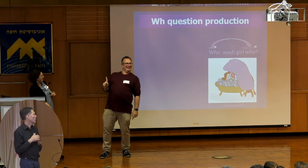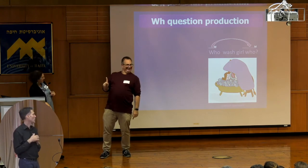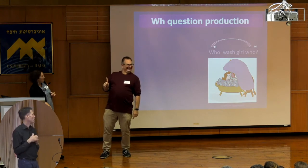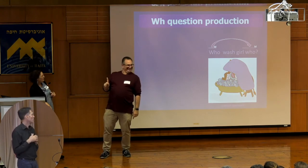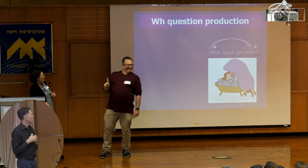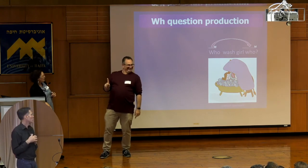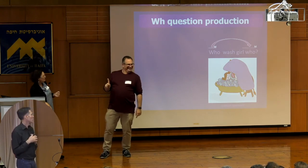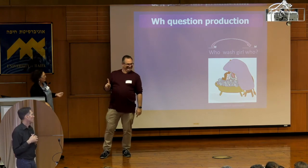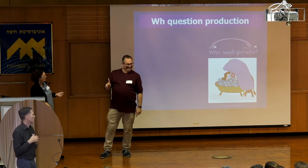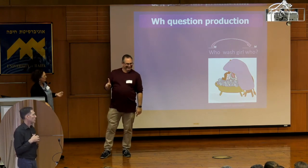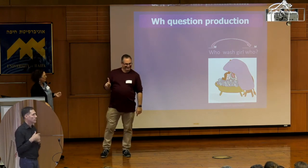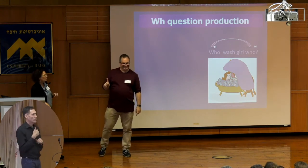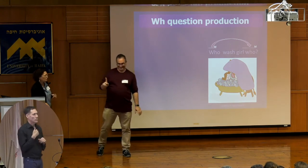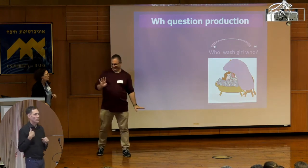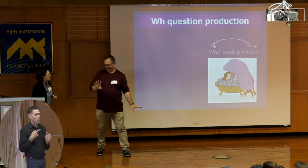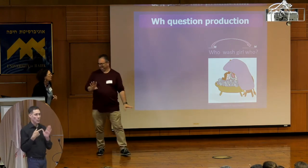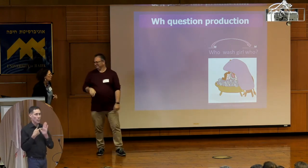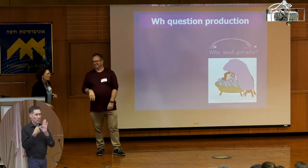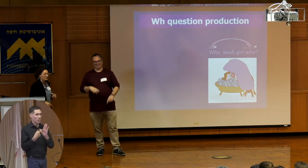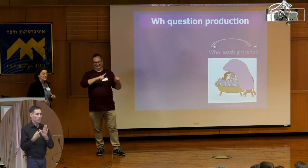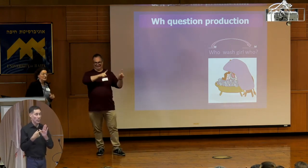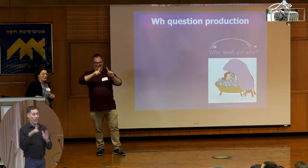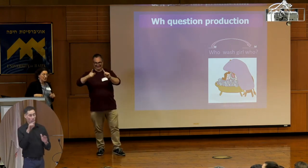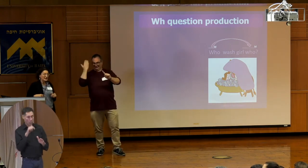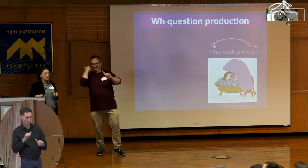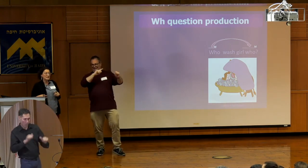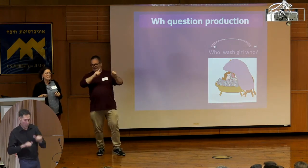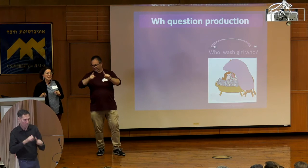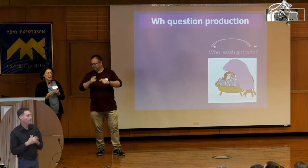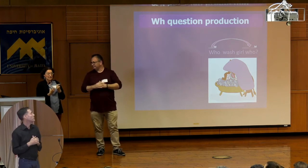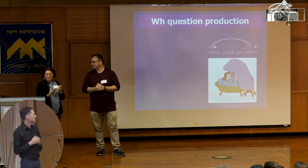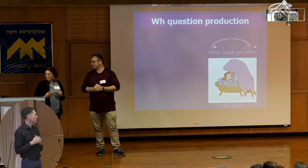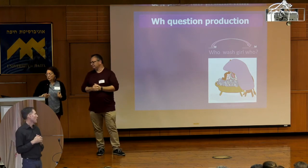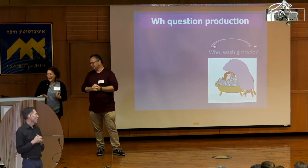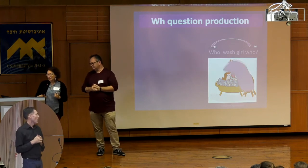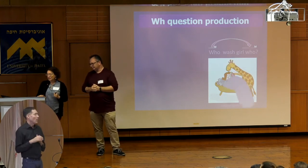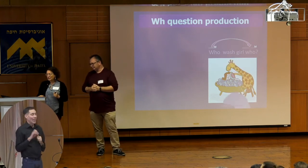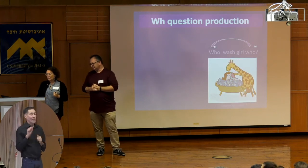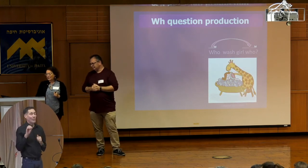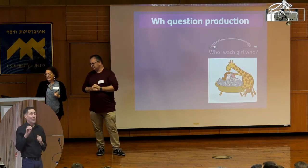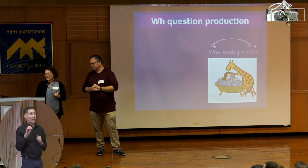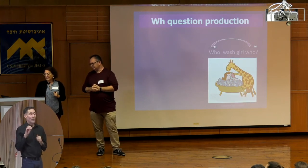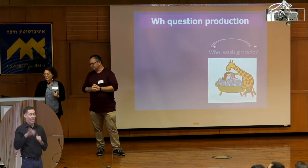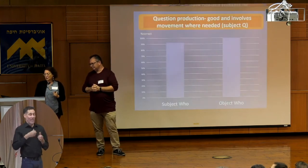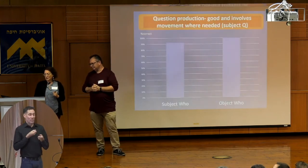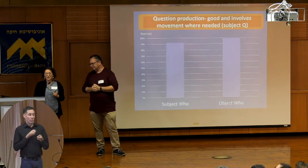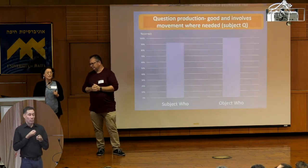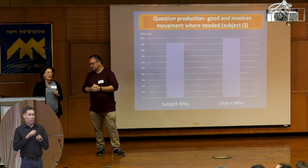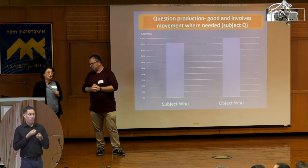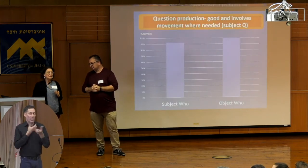And we show them who wash this girl. Okay? So this is production of WH questions. What do we